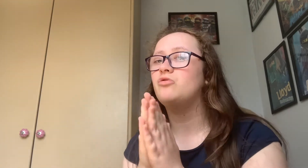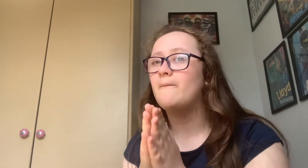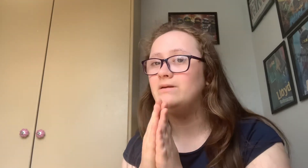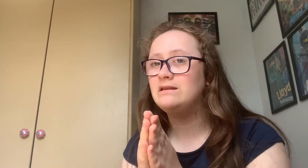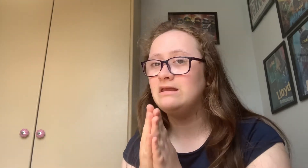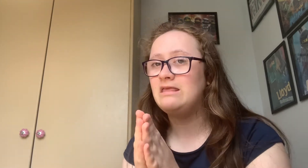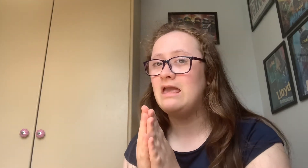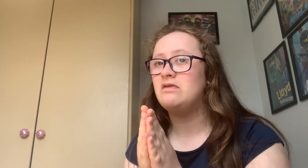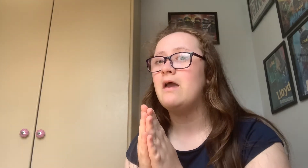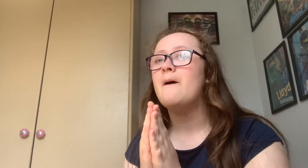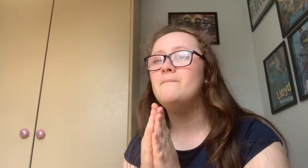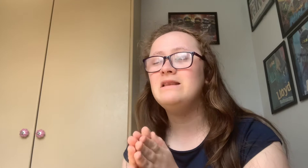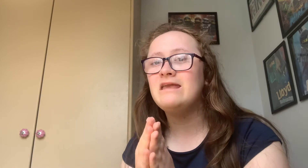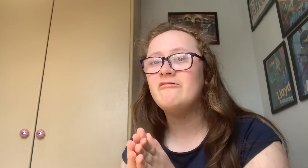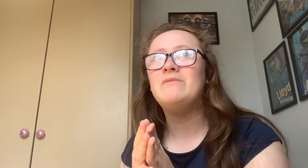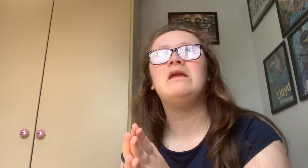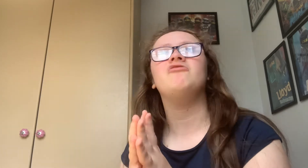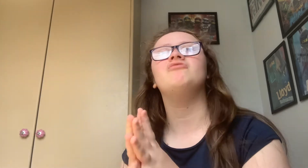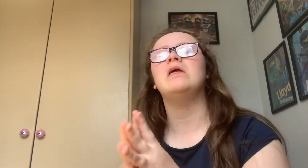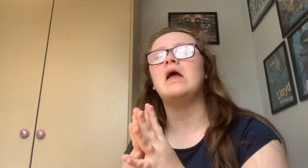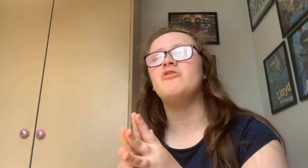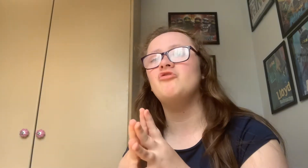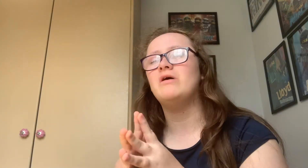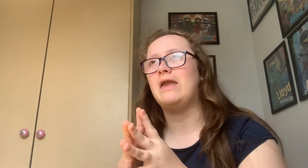completely did believe me. It's really annoying